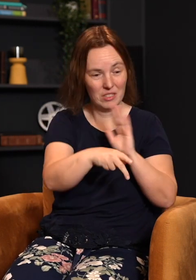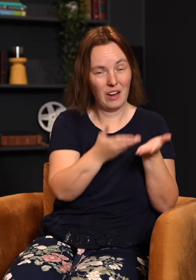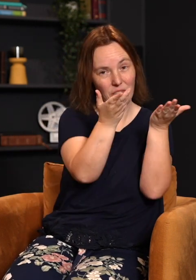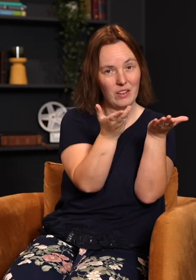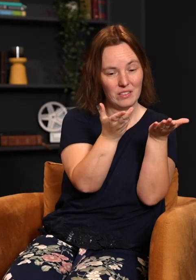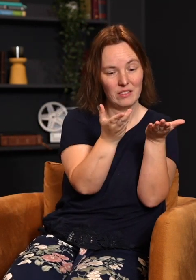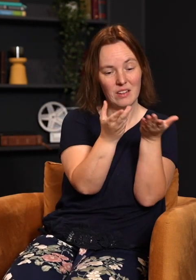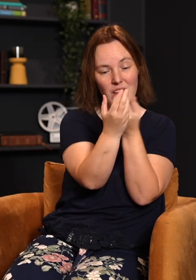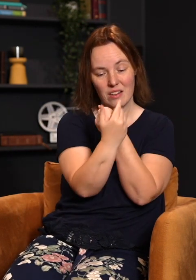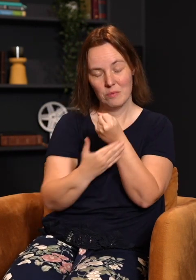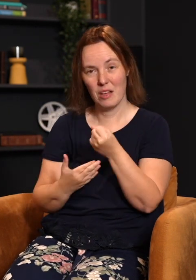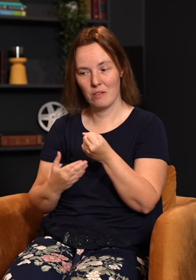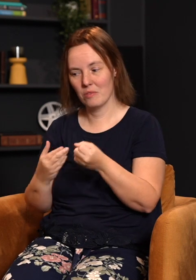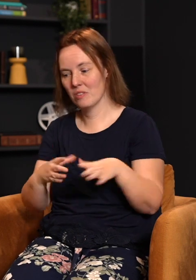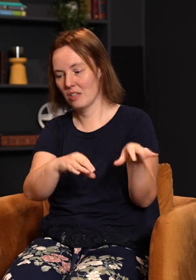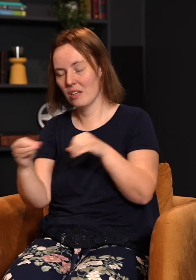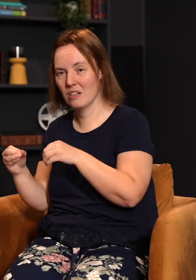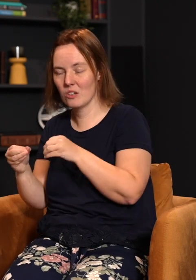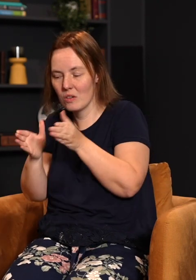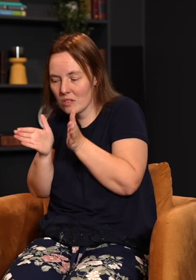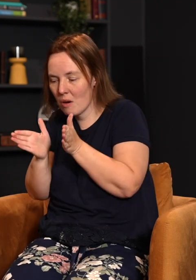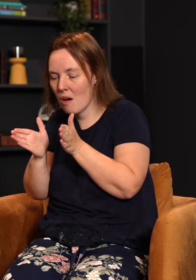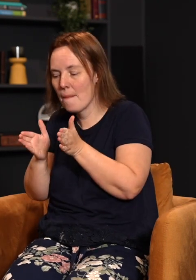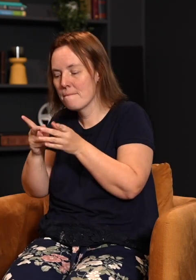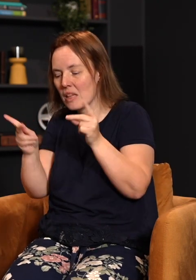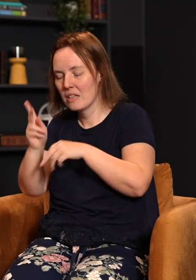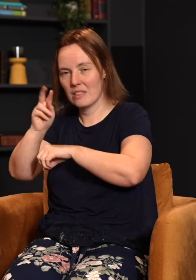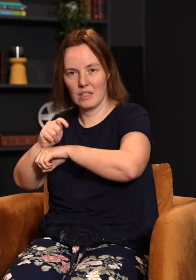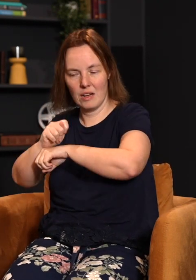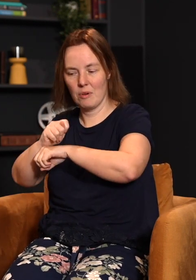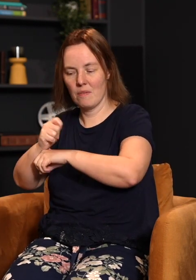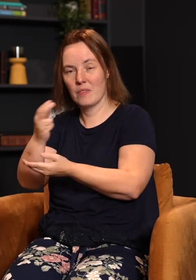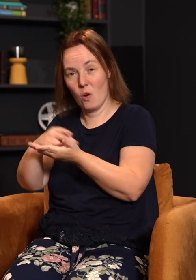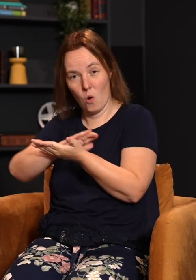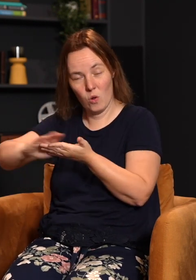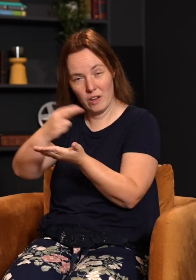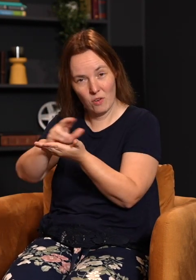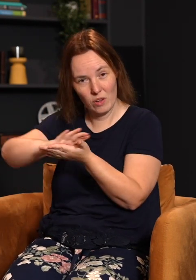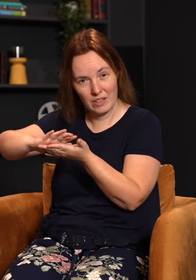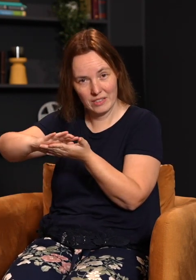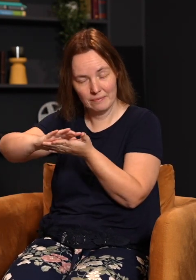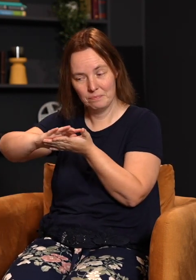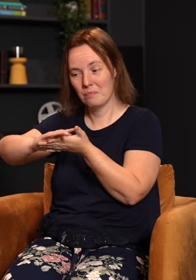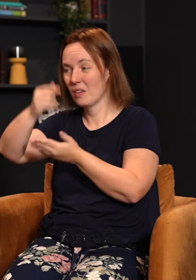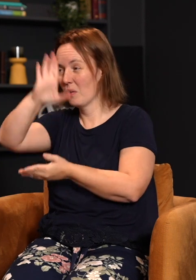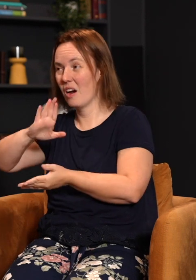to be sacrificed. Its blood was taken into a small chamber in the temple called the Holy of Holies where God's literal